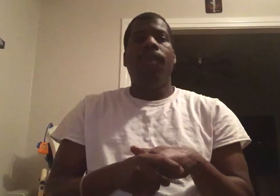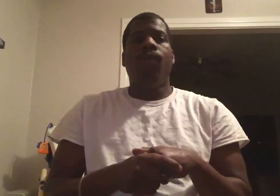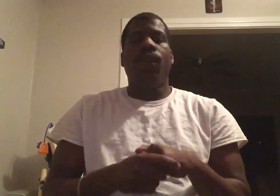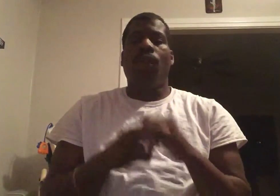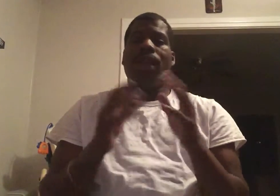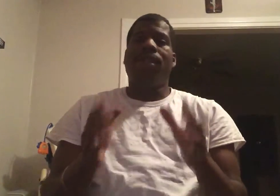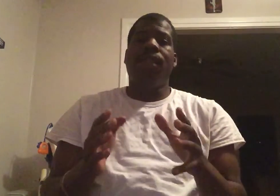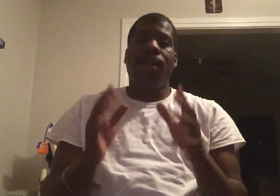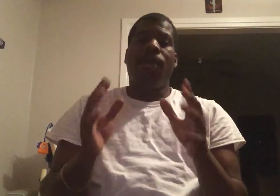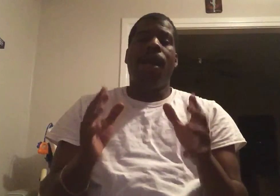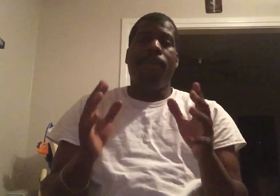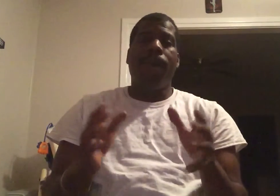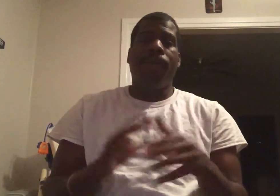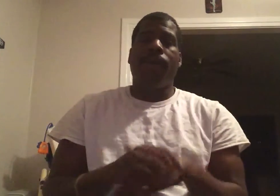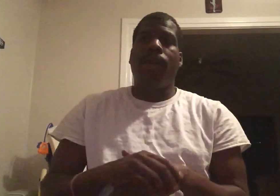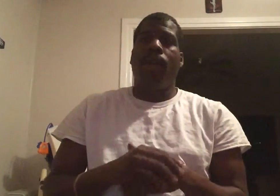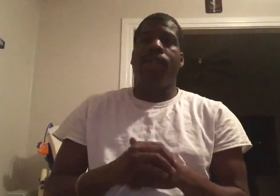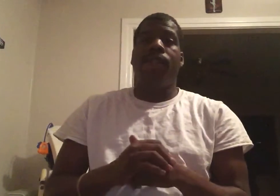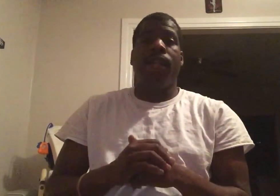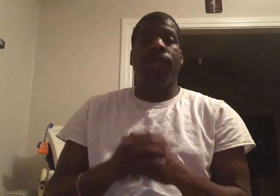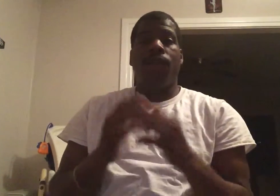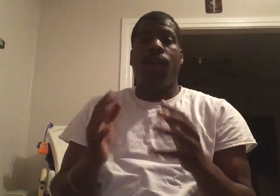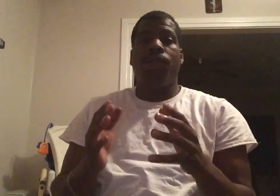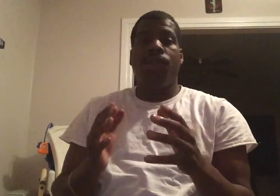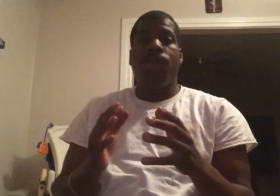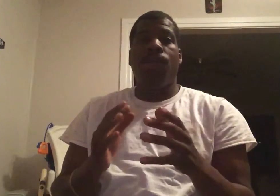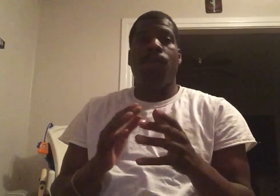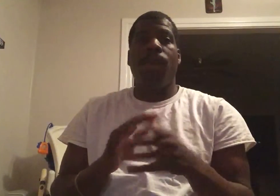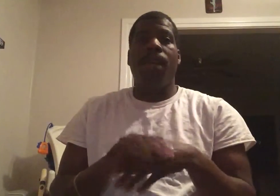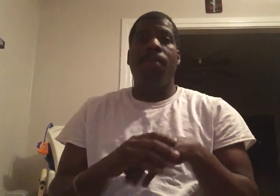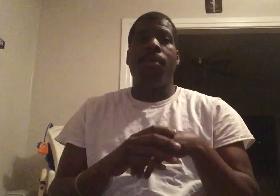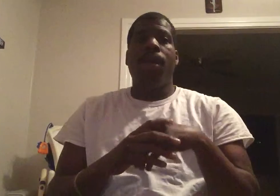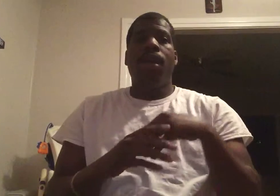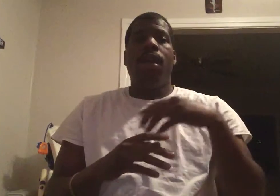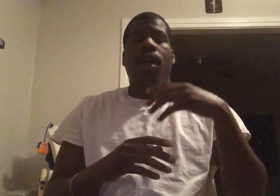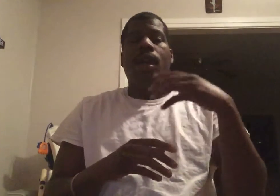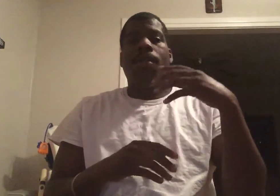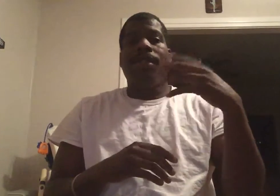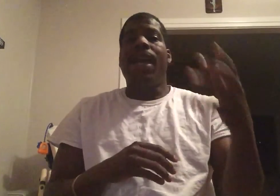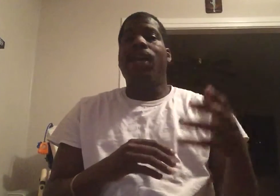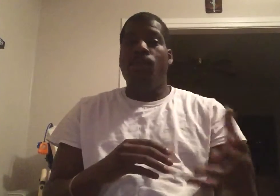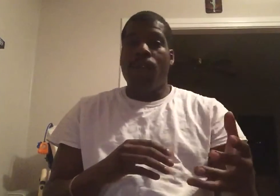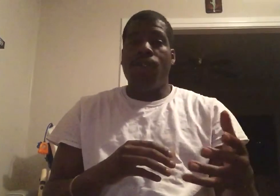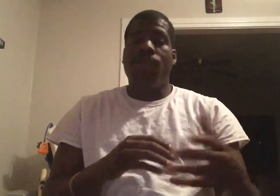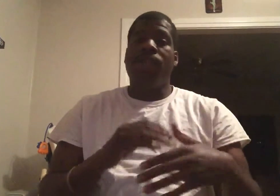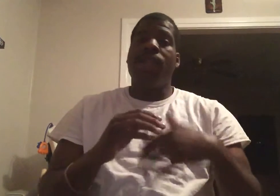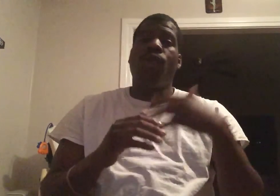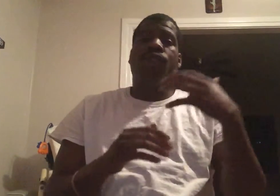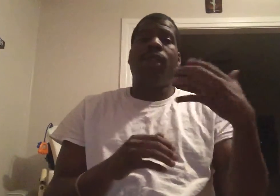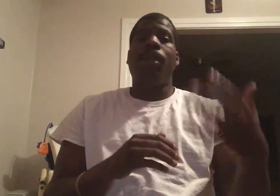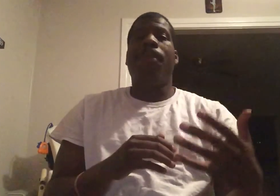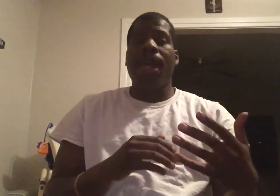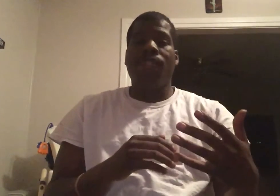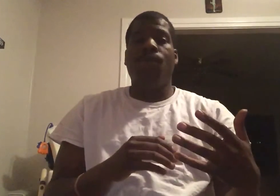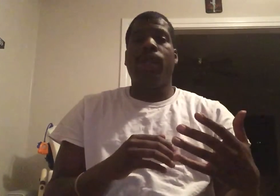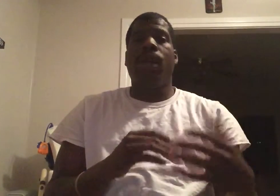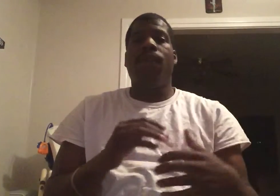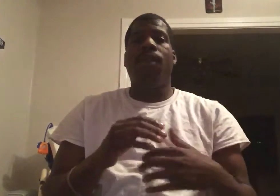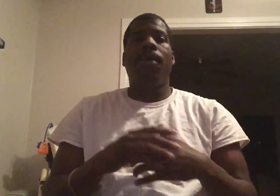We all got to see the Pied Piper tonight in regards to him Attacking Wells, but then you also got the backstory of him